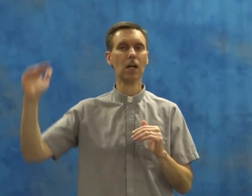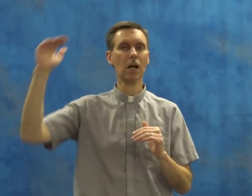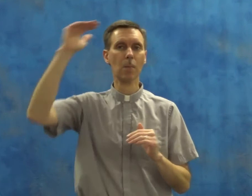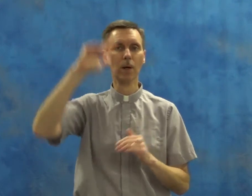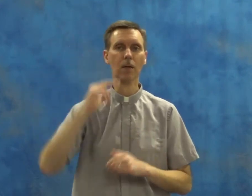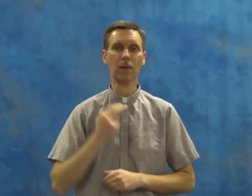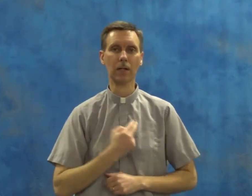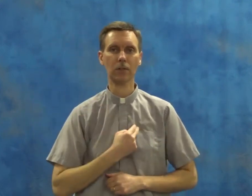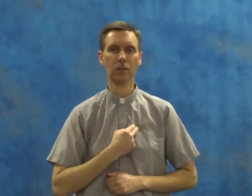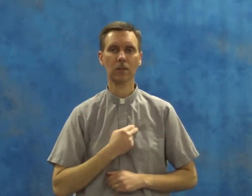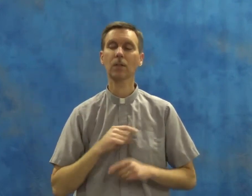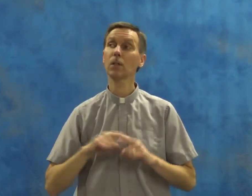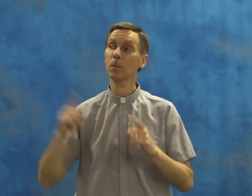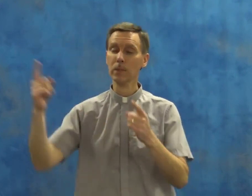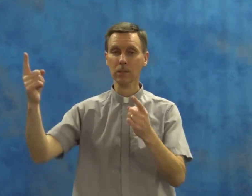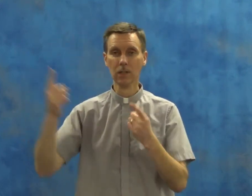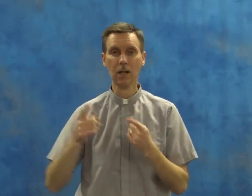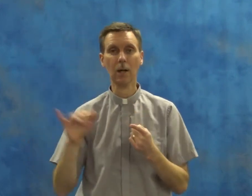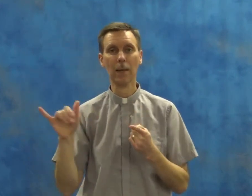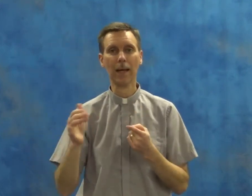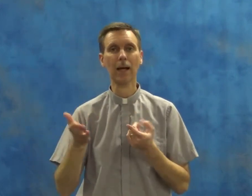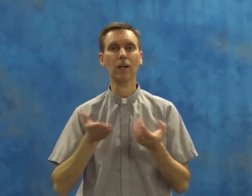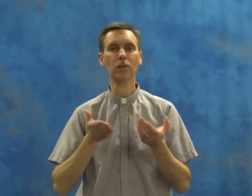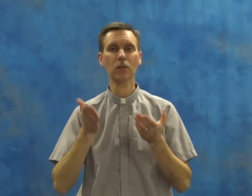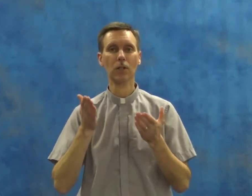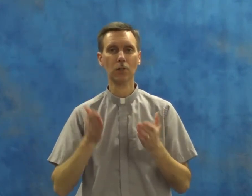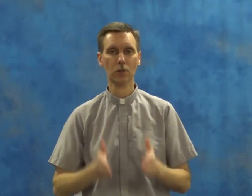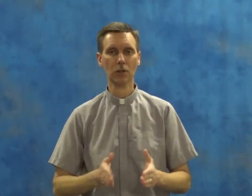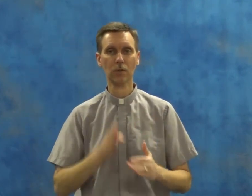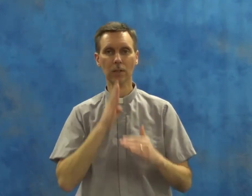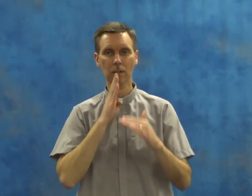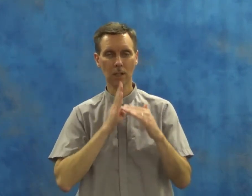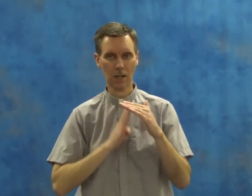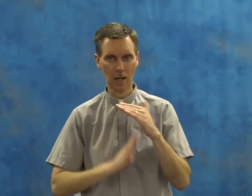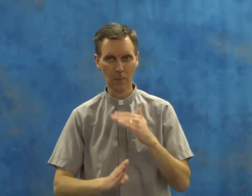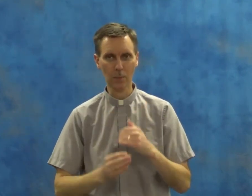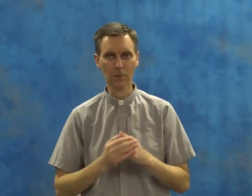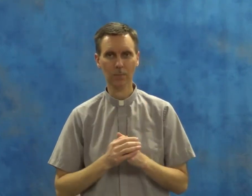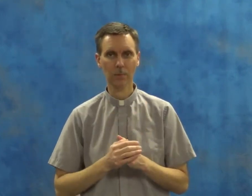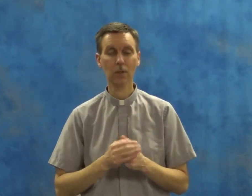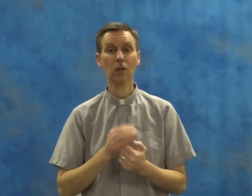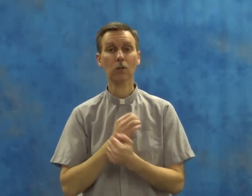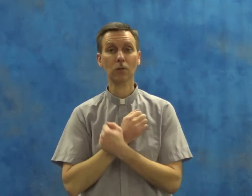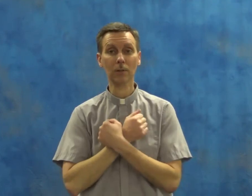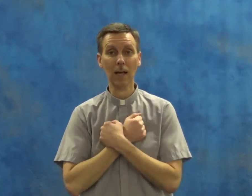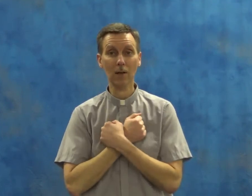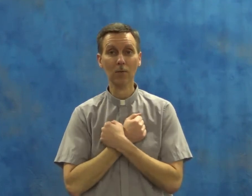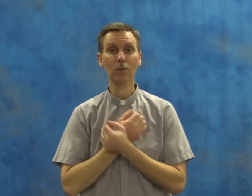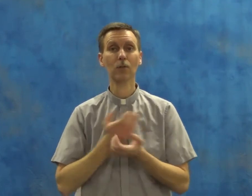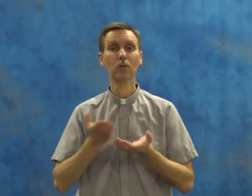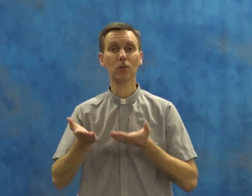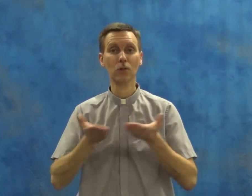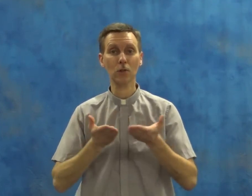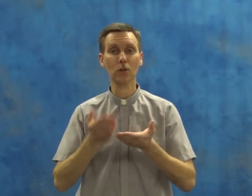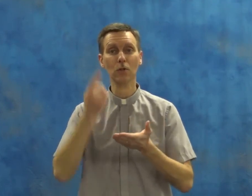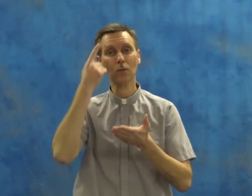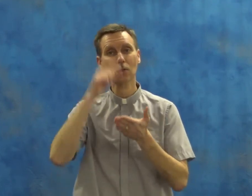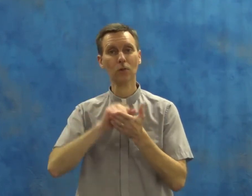above us but to come as a servant, humble, to love, to serve, to